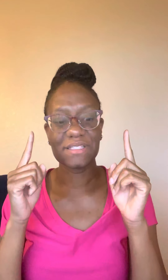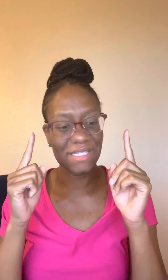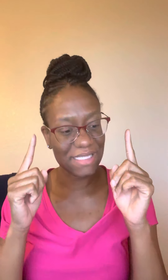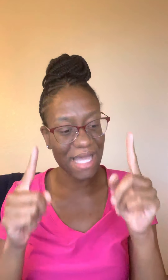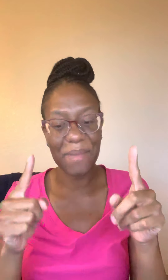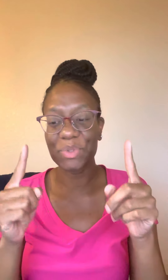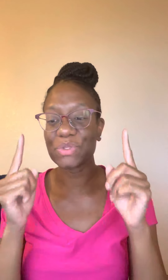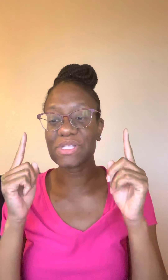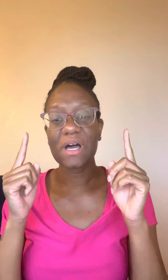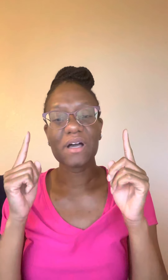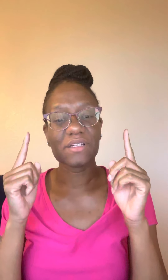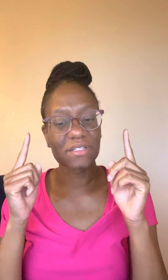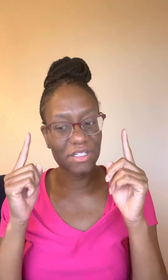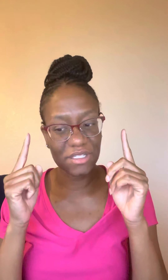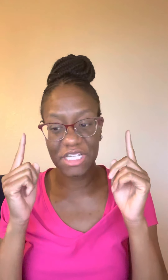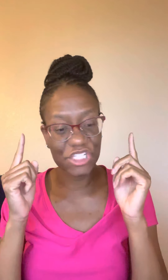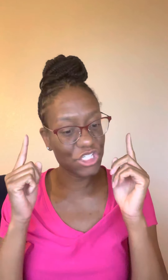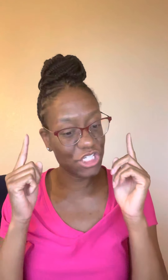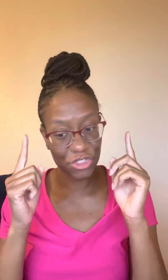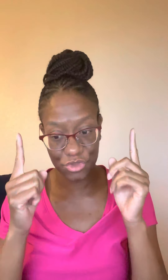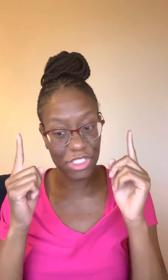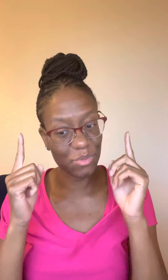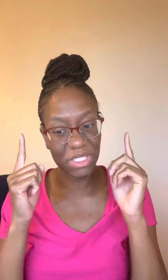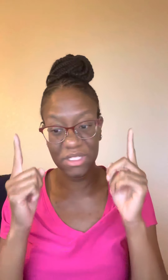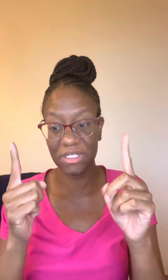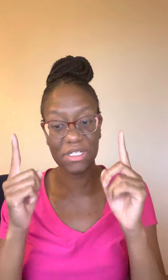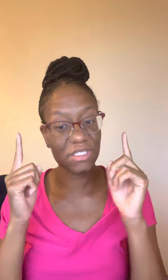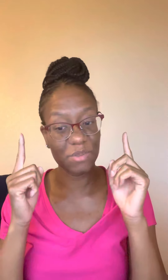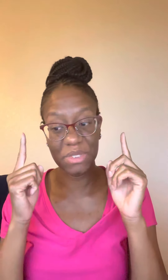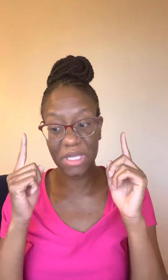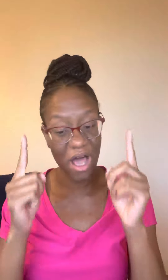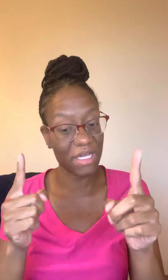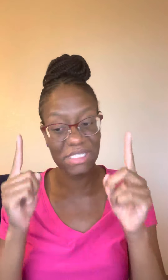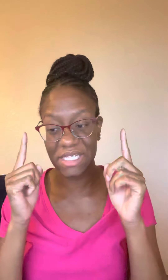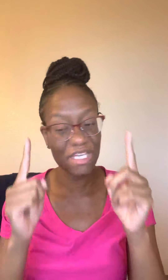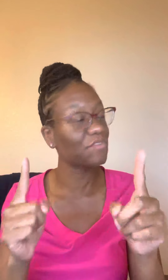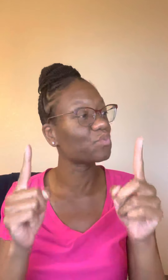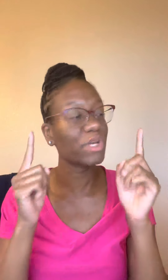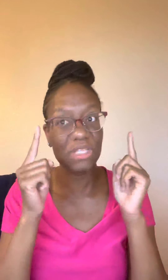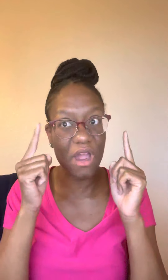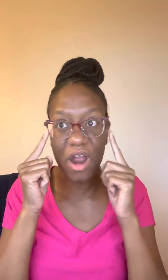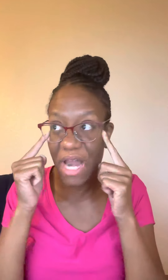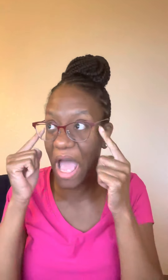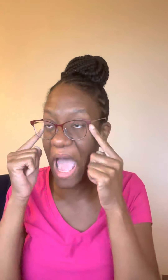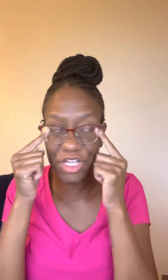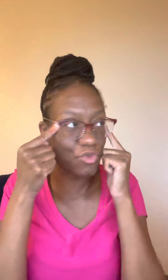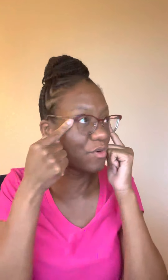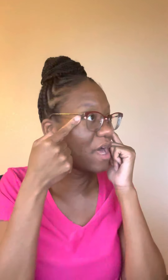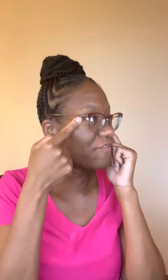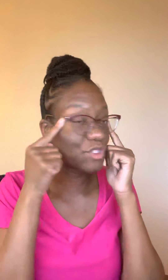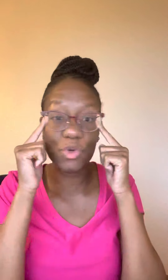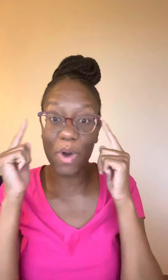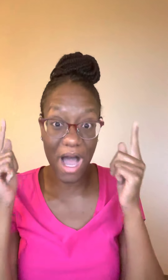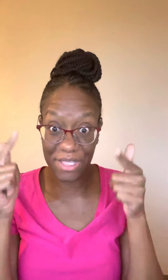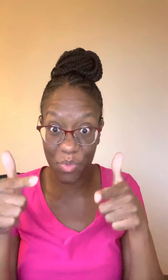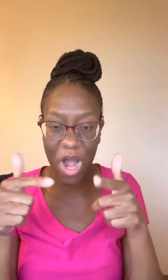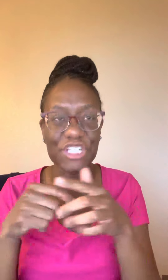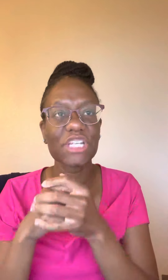Christian disciples, good, his children to be good, to be honest, even when there are not actual physical eyes watching.